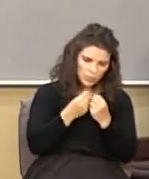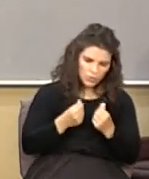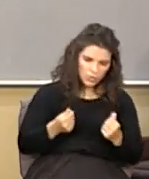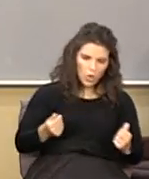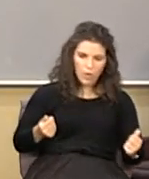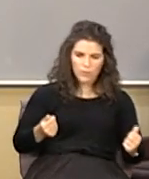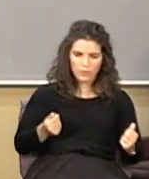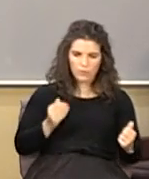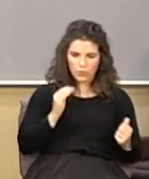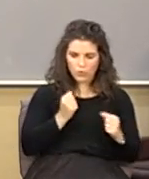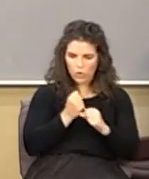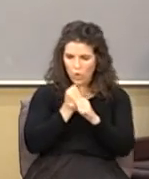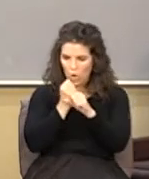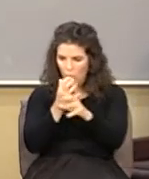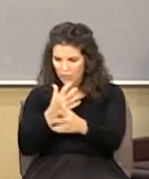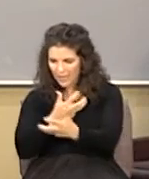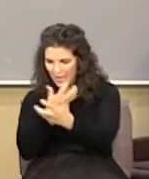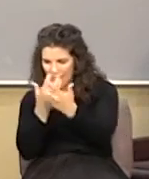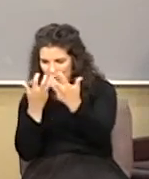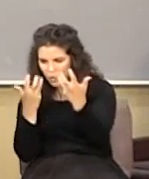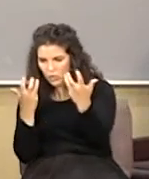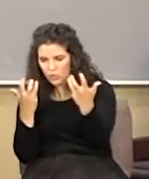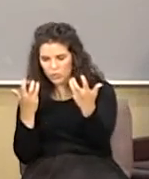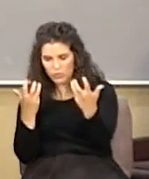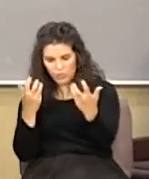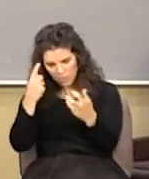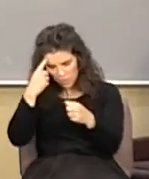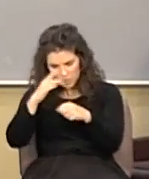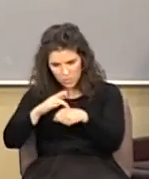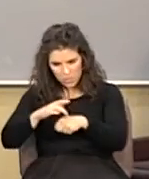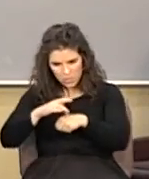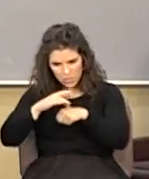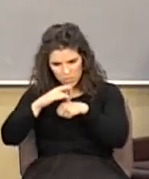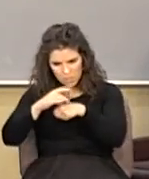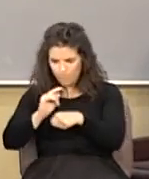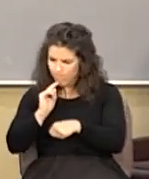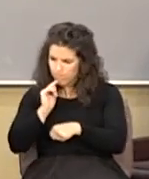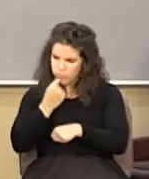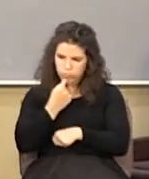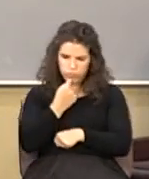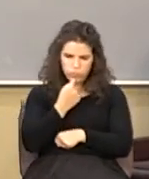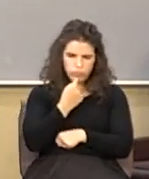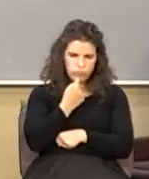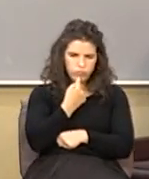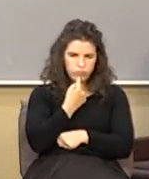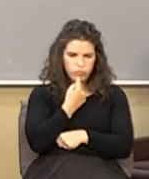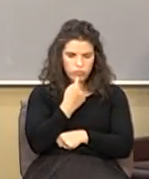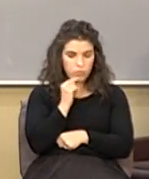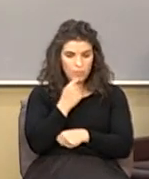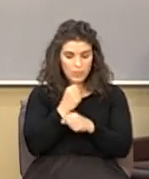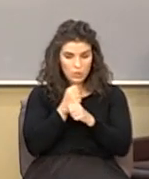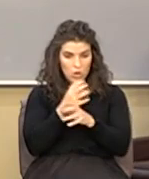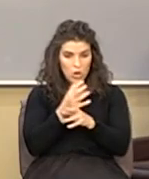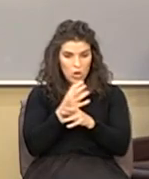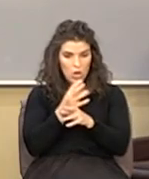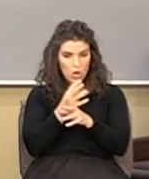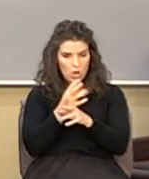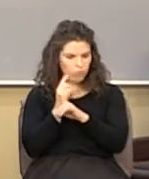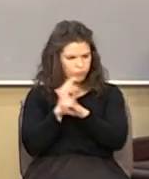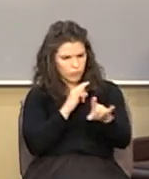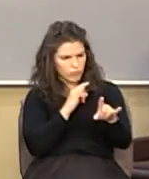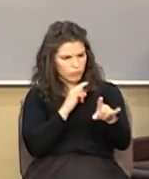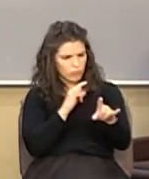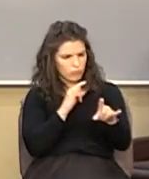anger and anger when you brood over something turns into bitterness and bitterness causes you to strike out